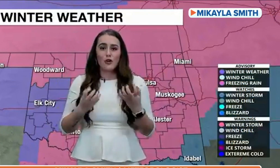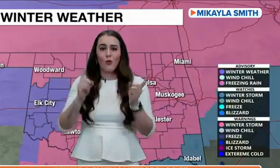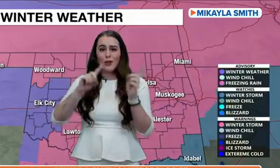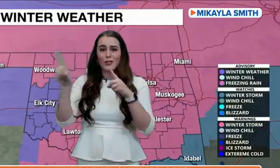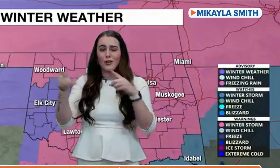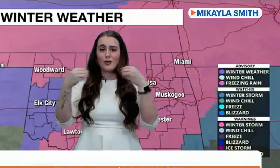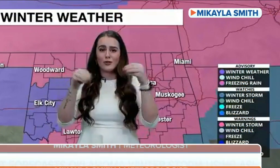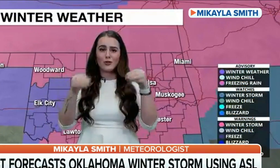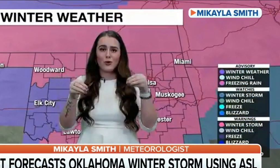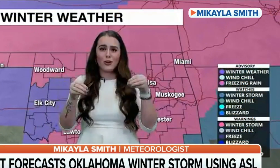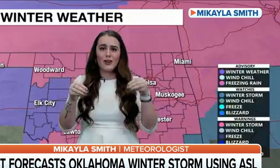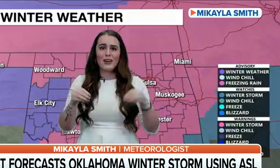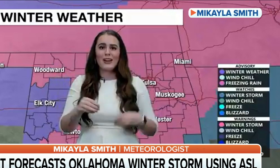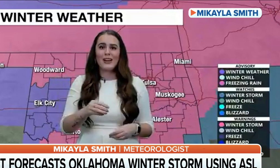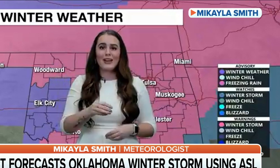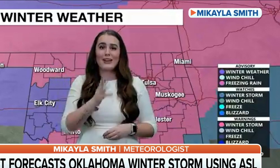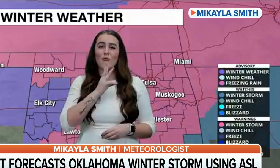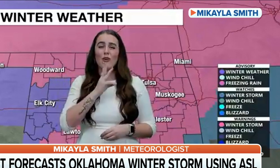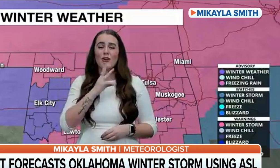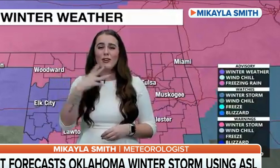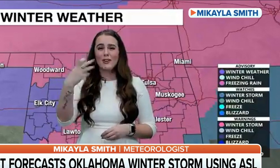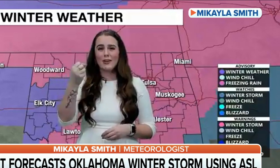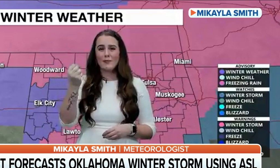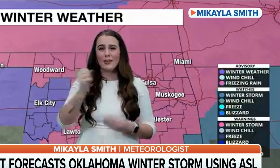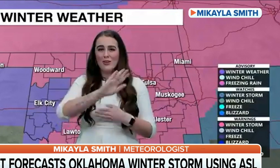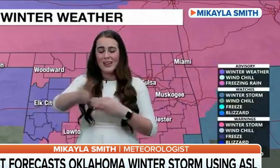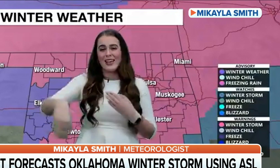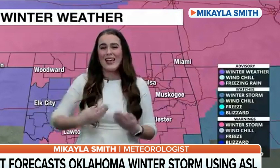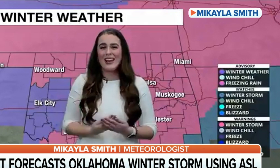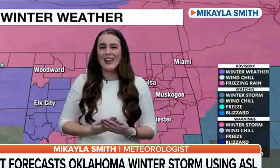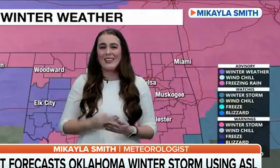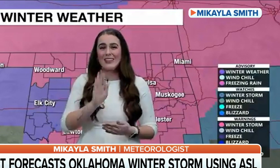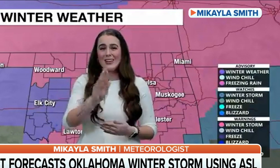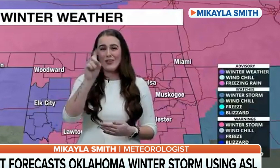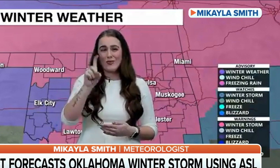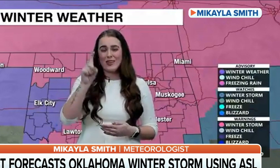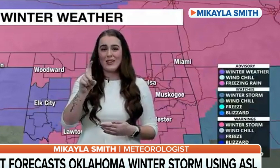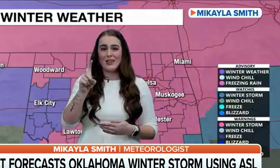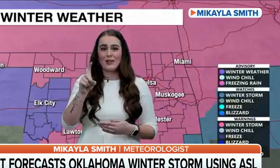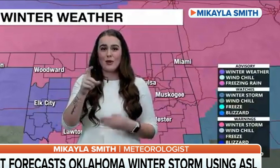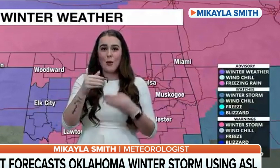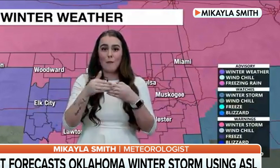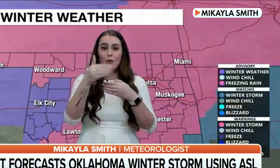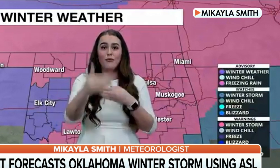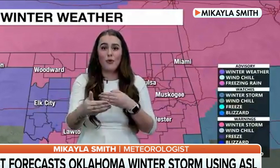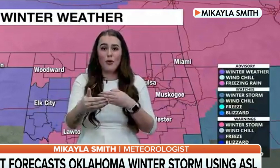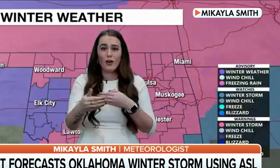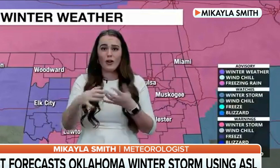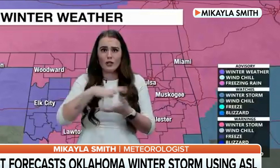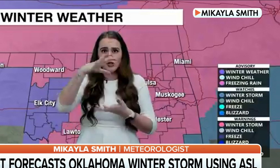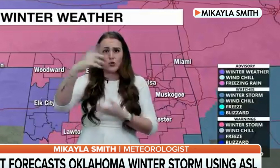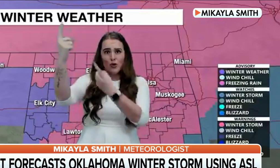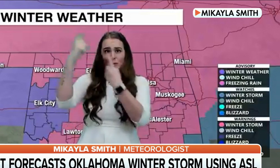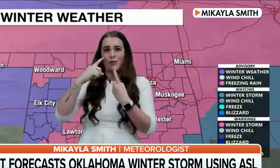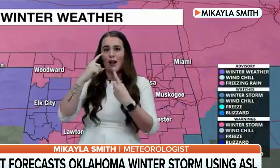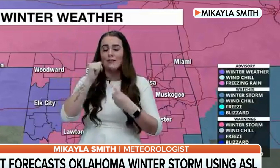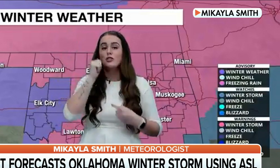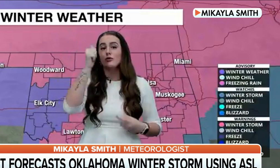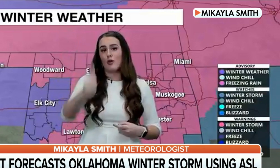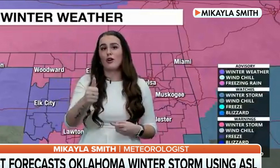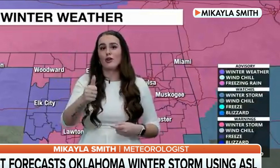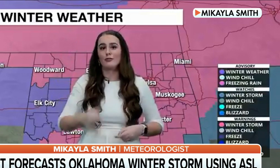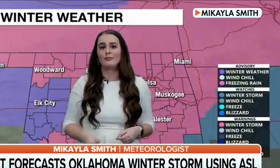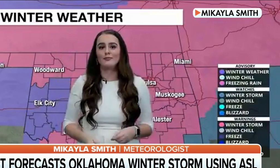You're going to want to go to the store and get water, milk, and anything you need before the storm